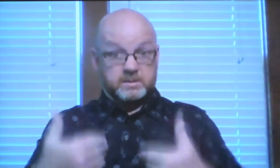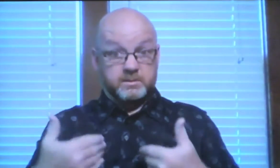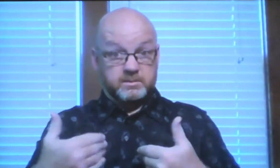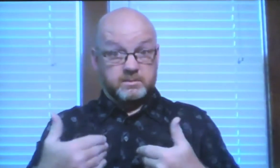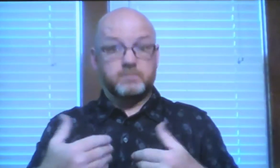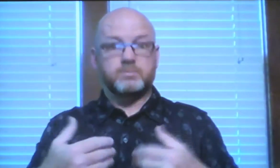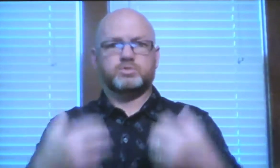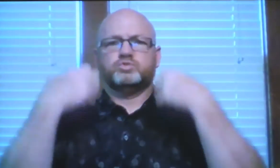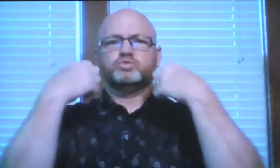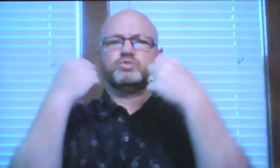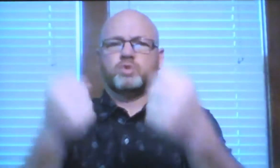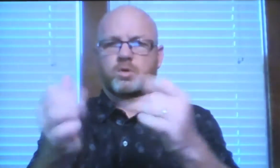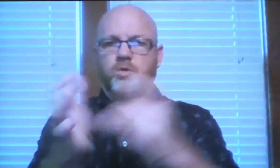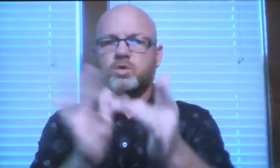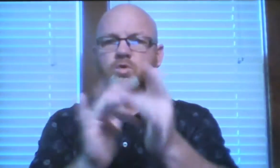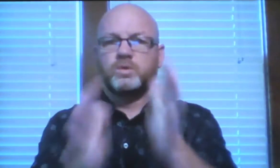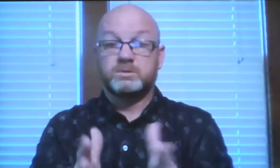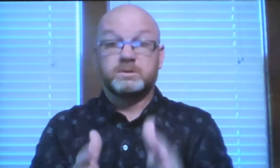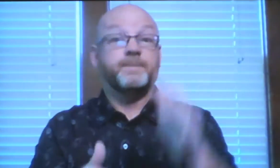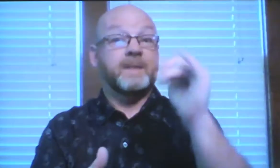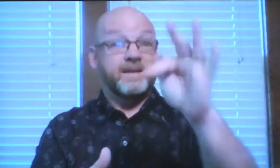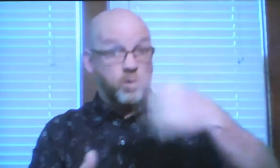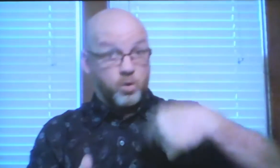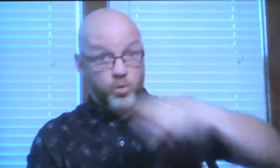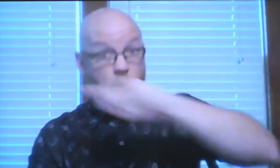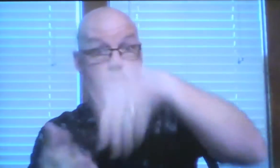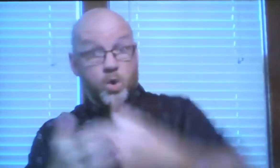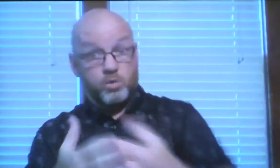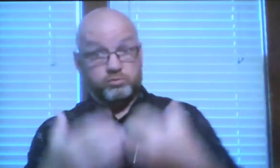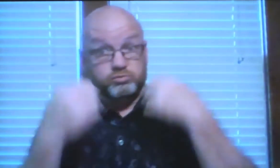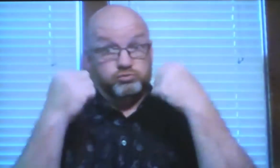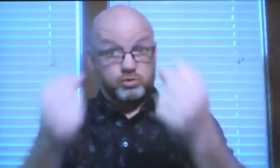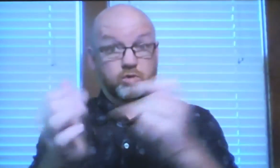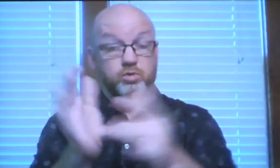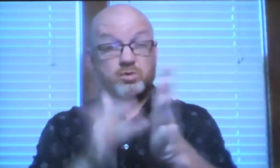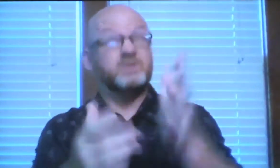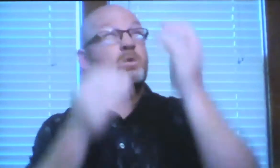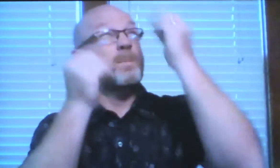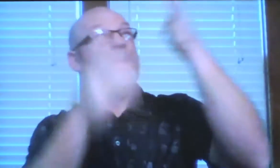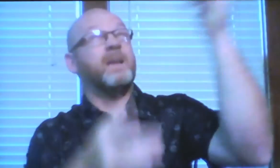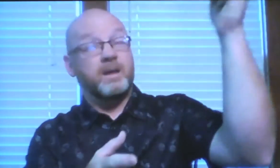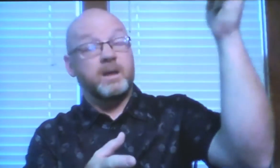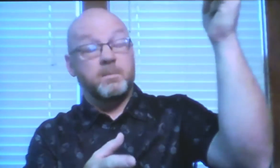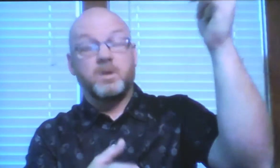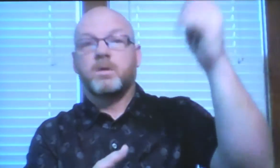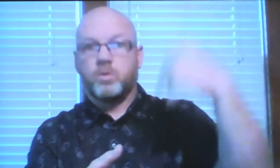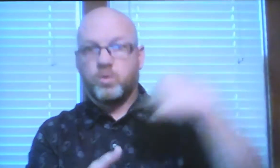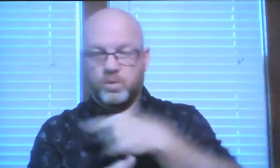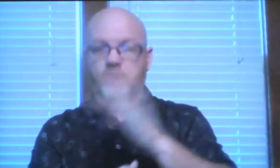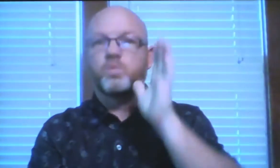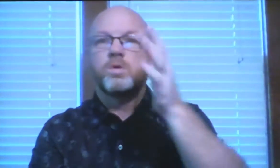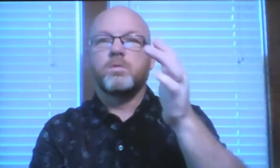And that helps us become stronger Christians. As we're strong in Christ,